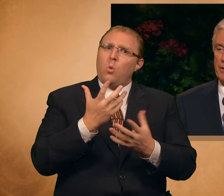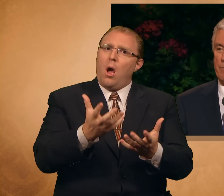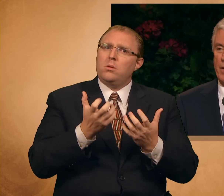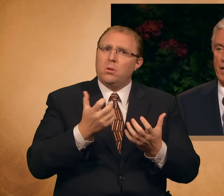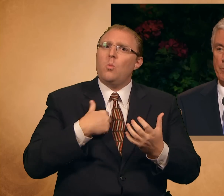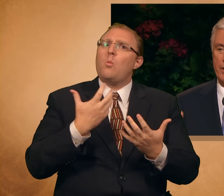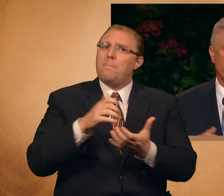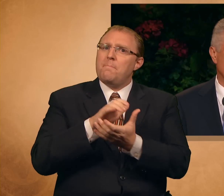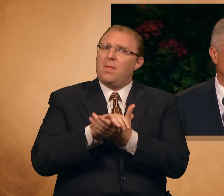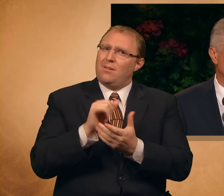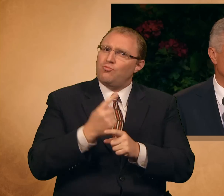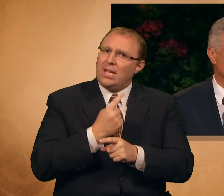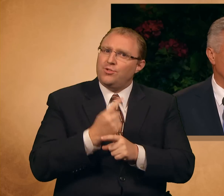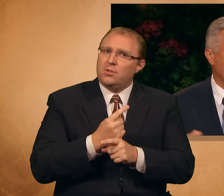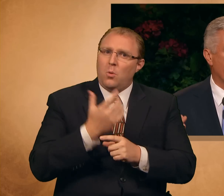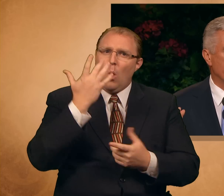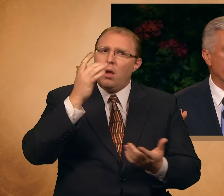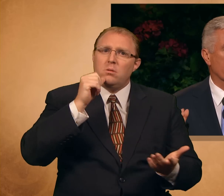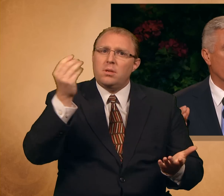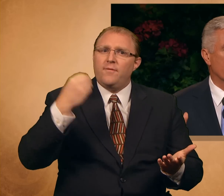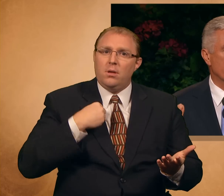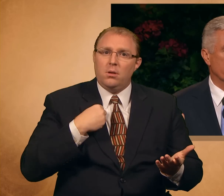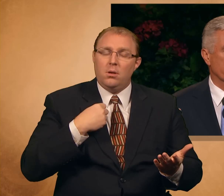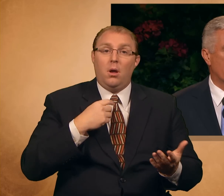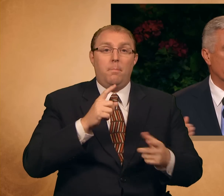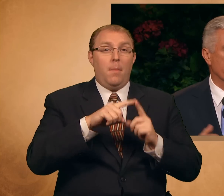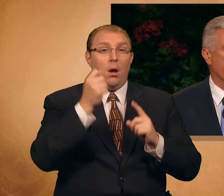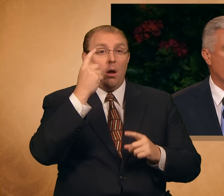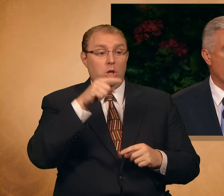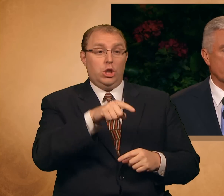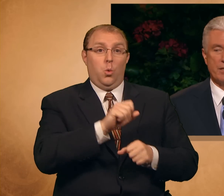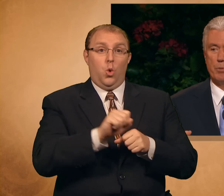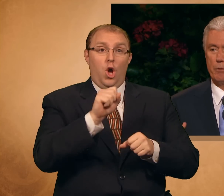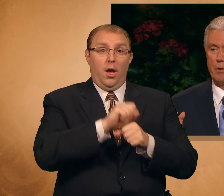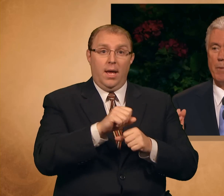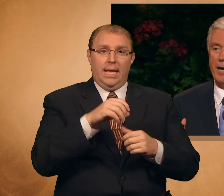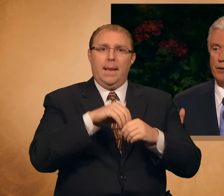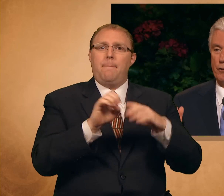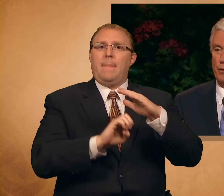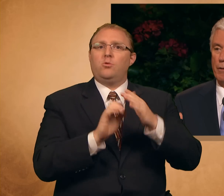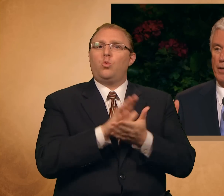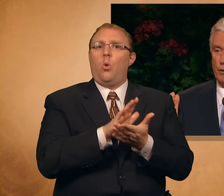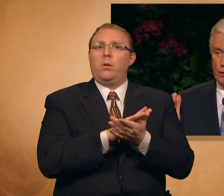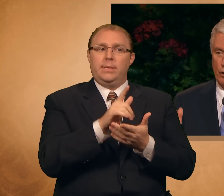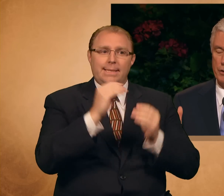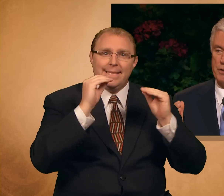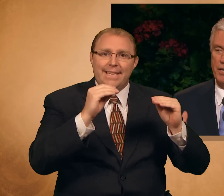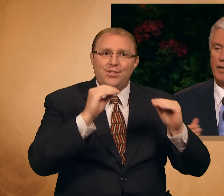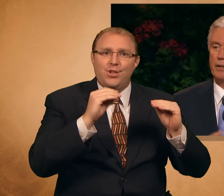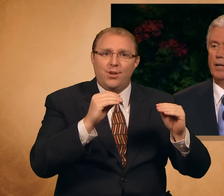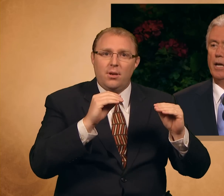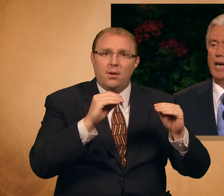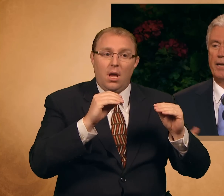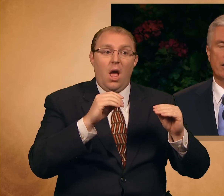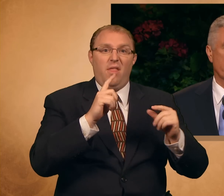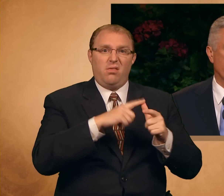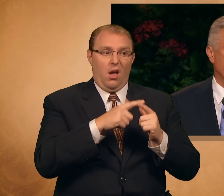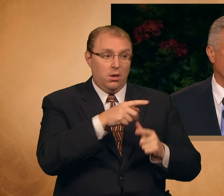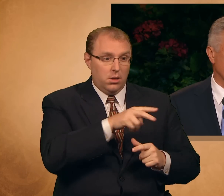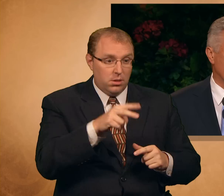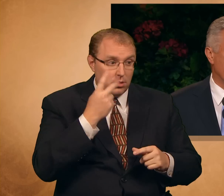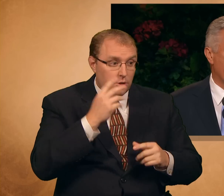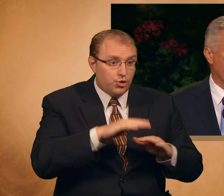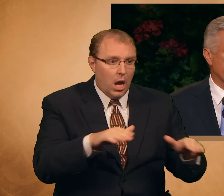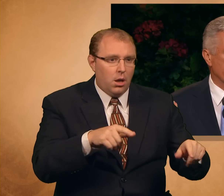worked as an elementary school teacher, and being around children all day long simply reminded her that her golden ticket had never